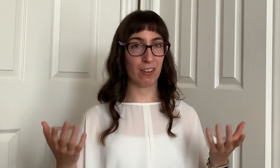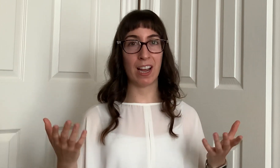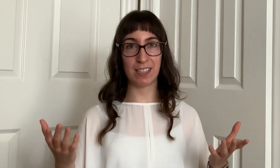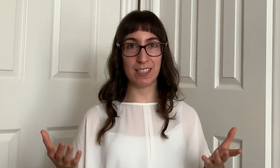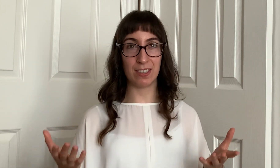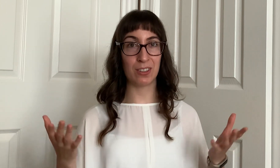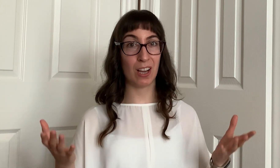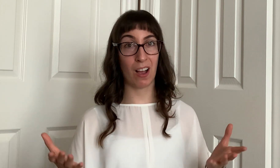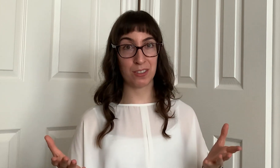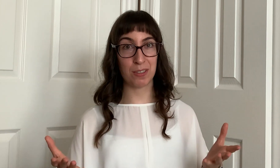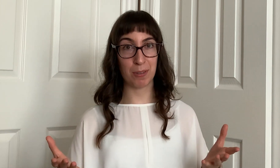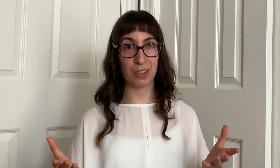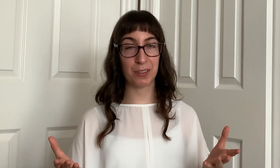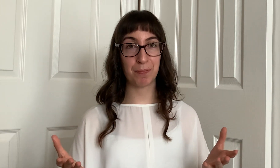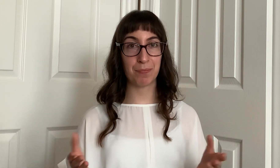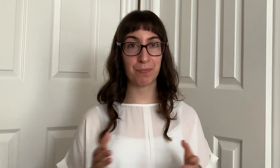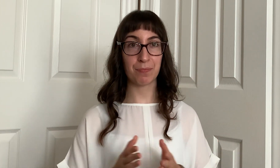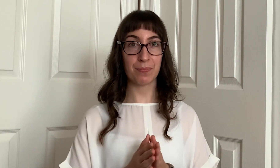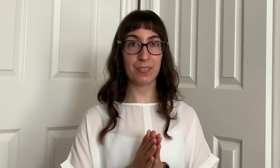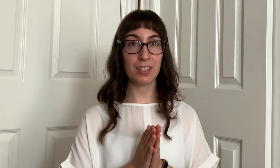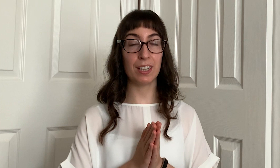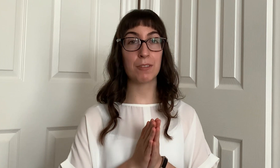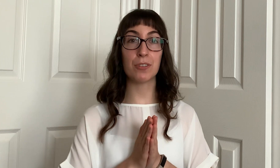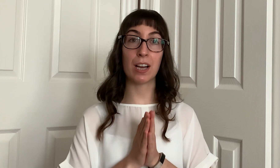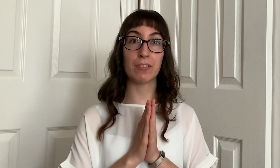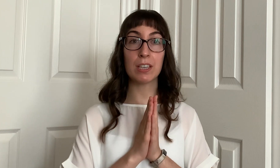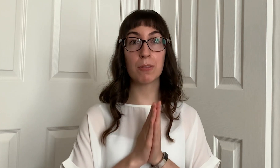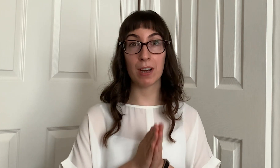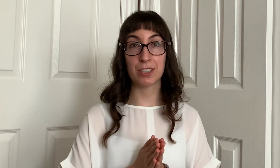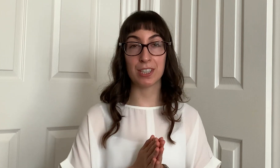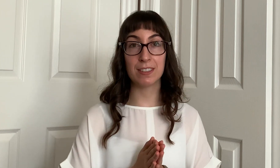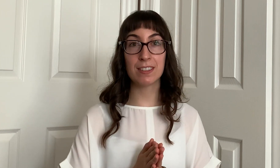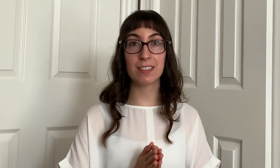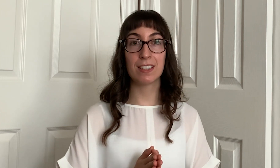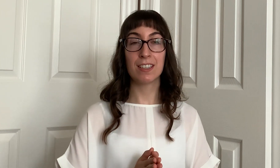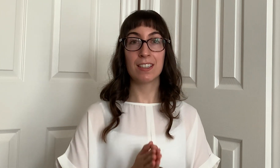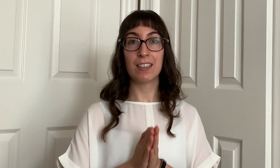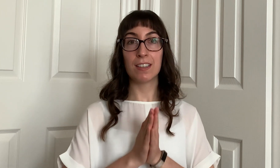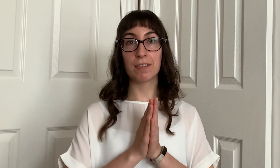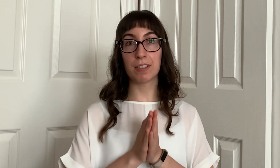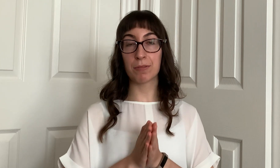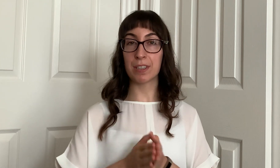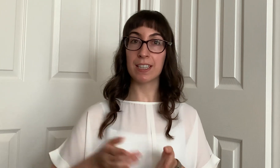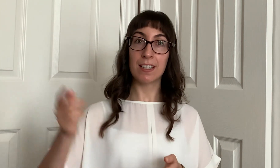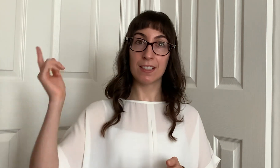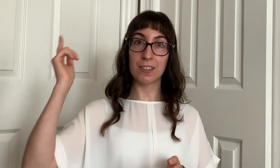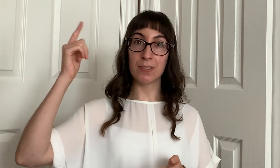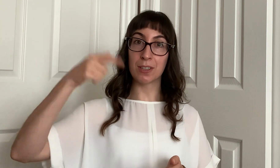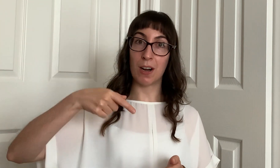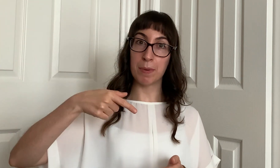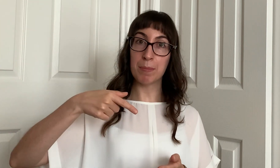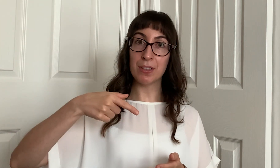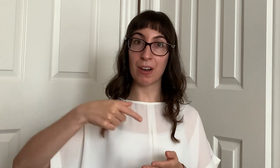ideal customer and if you have any questions feel free to comment below